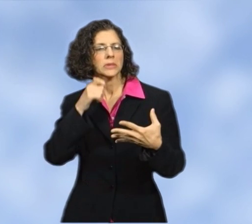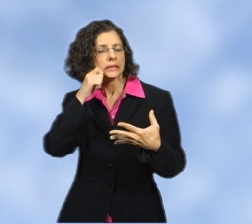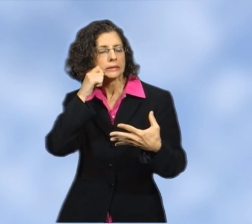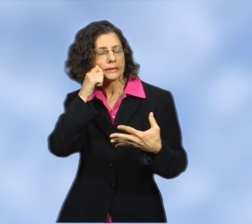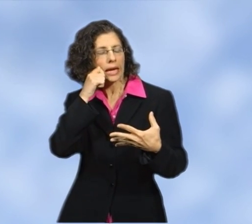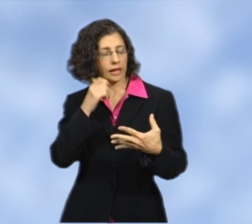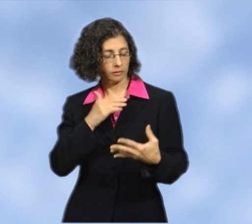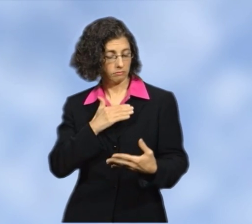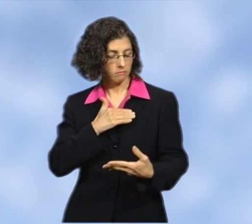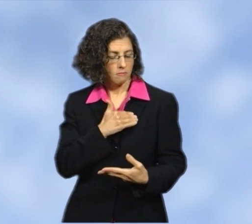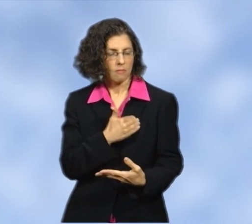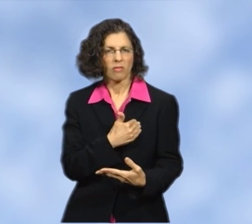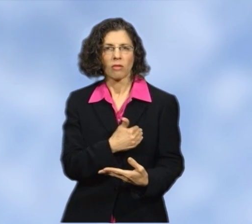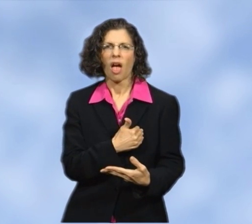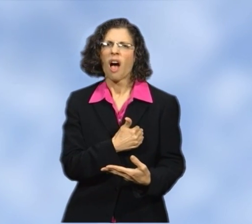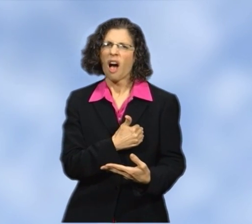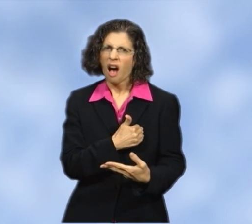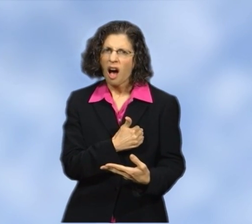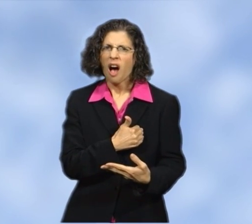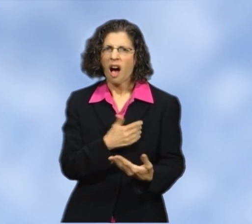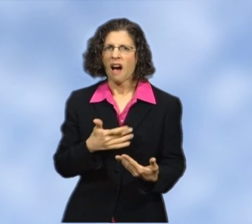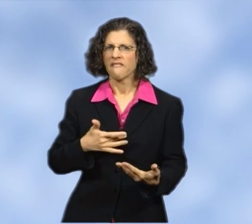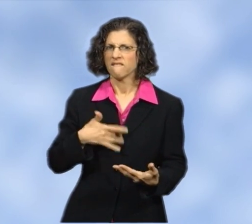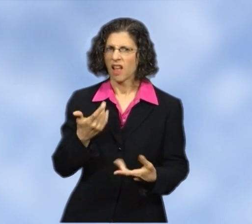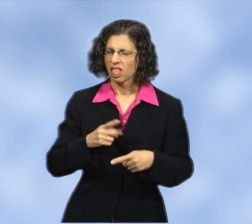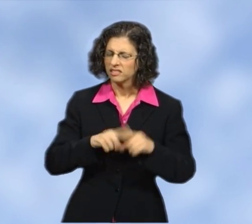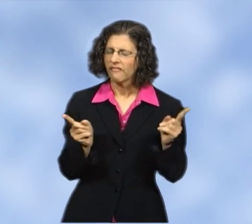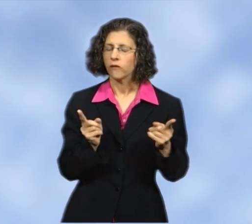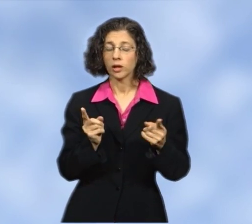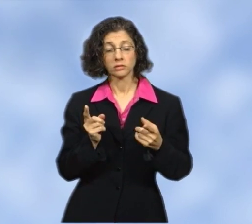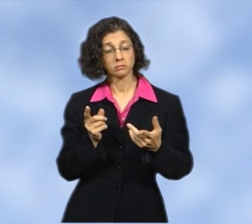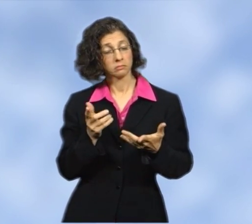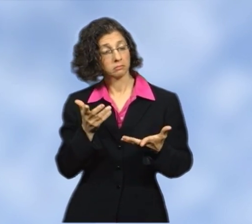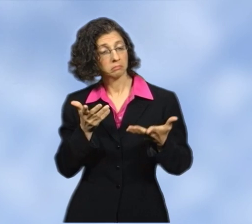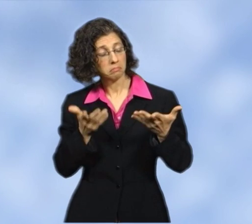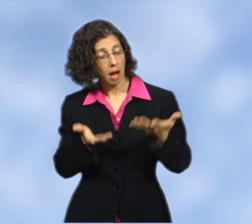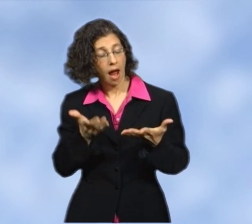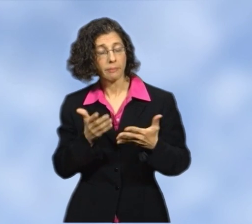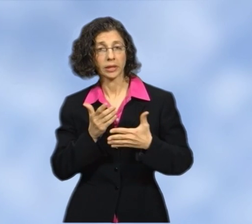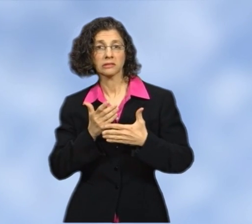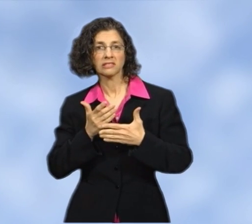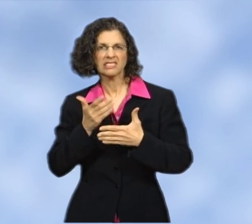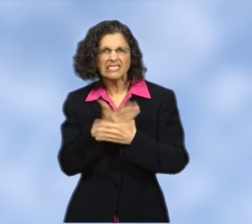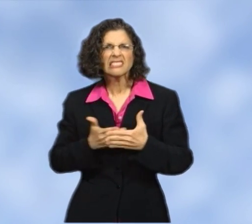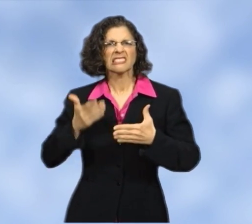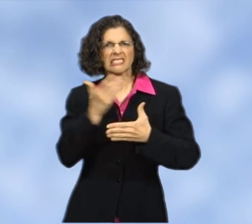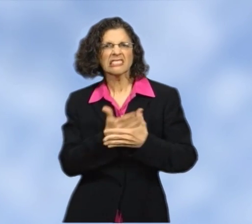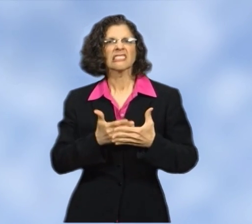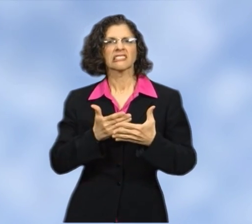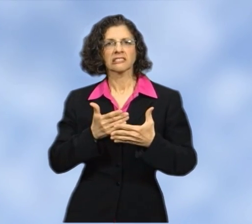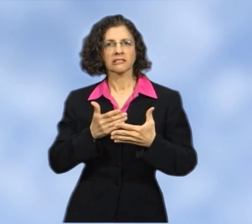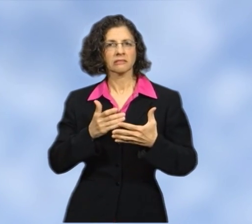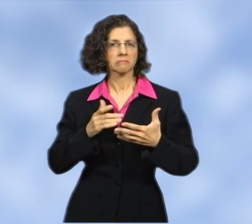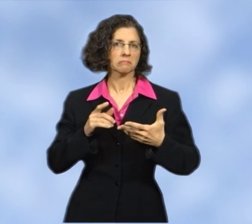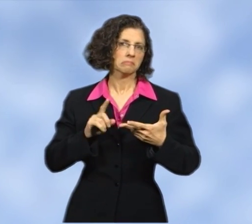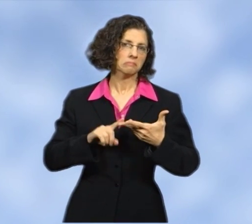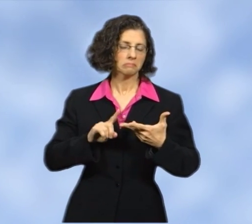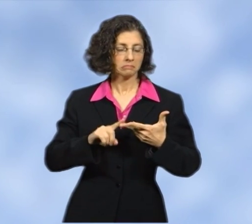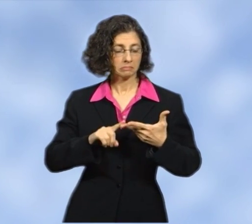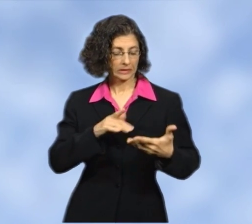It can cause changes in the feel of the skin and